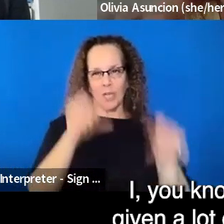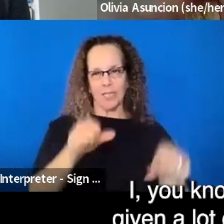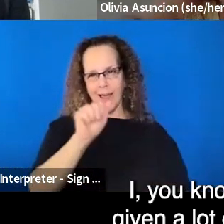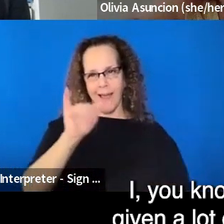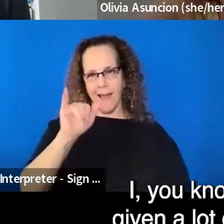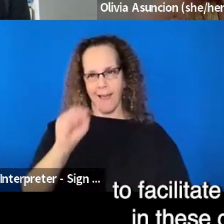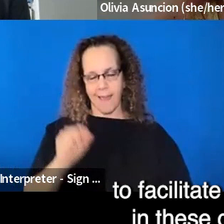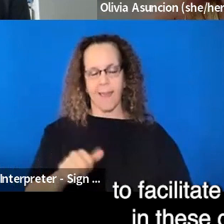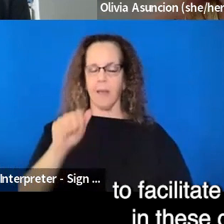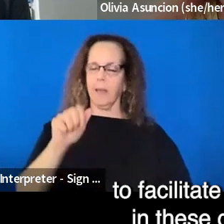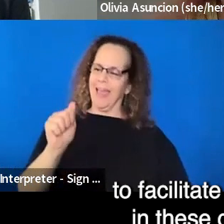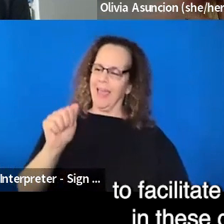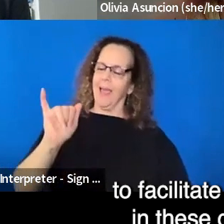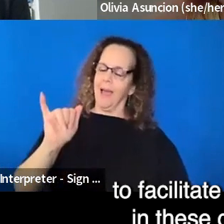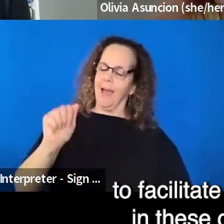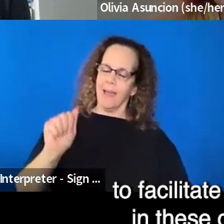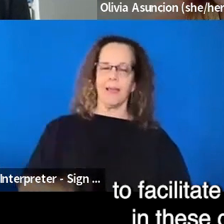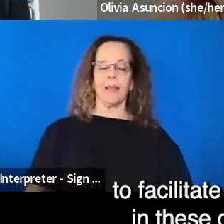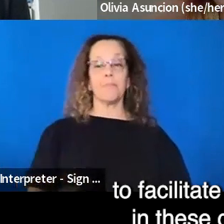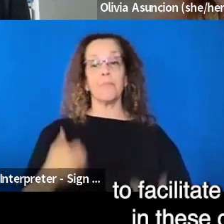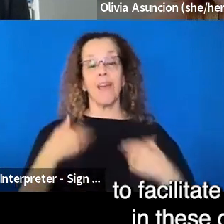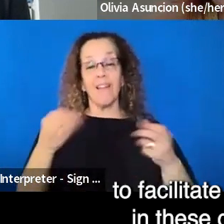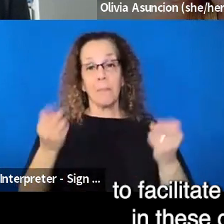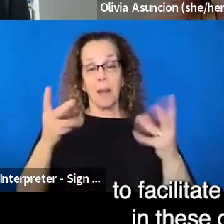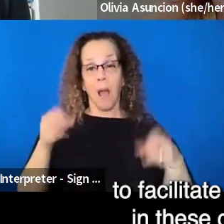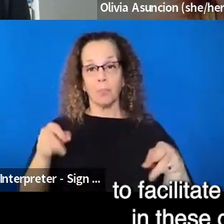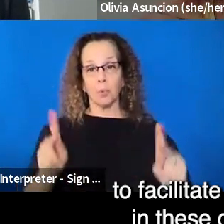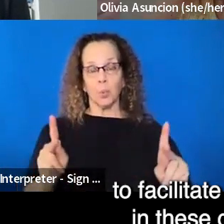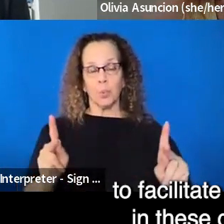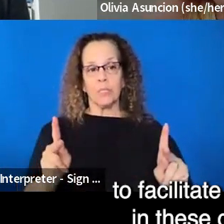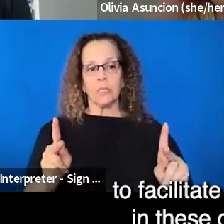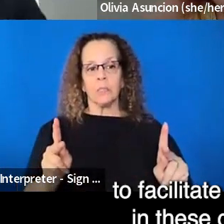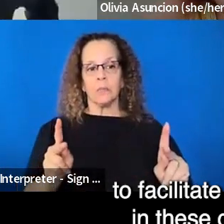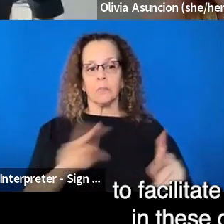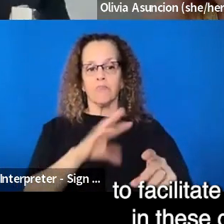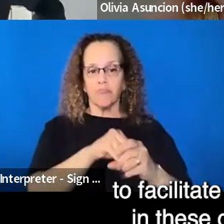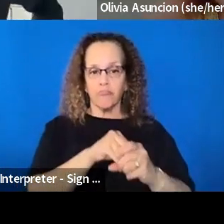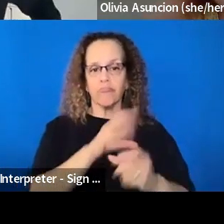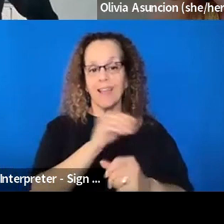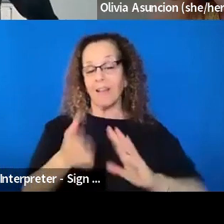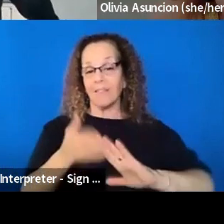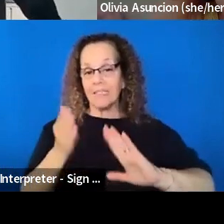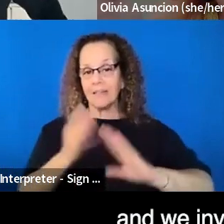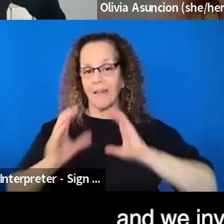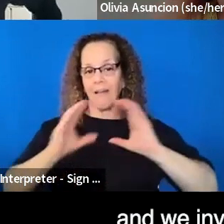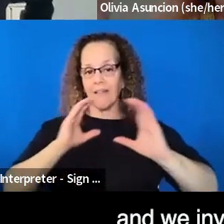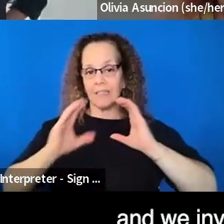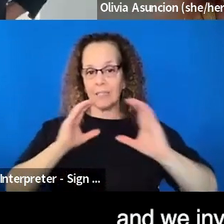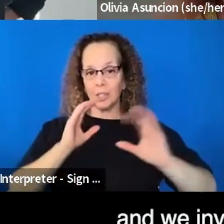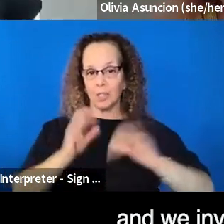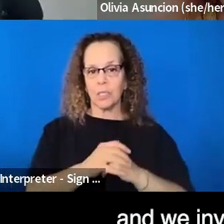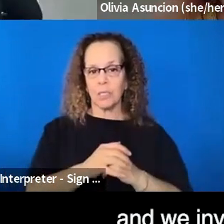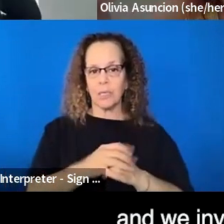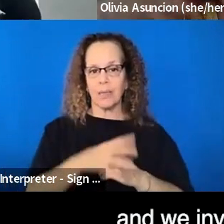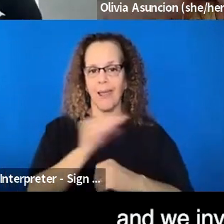a lot of opportunities to facilitate and participate in these conversations. And we